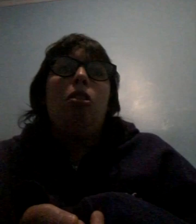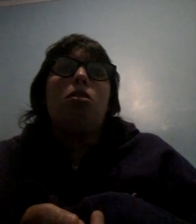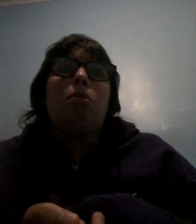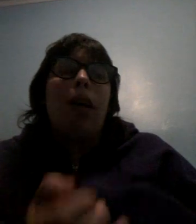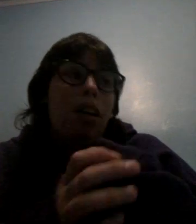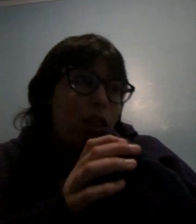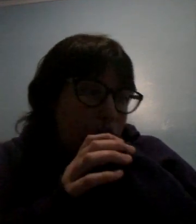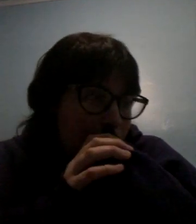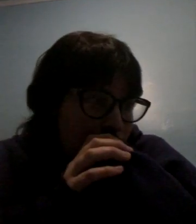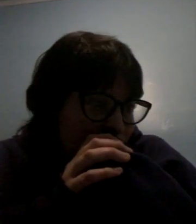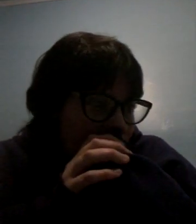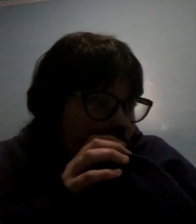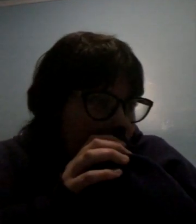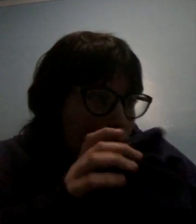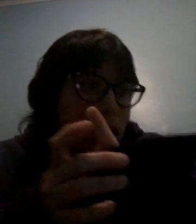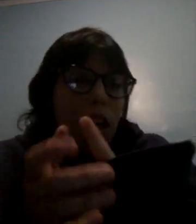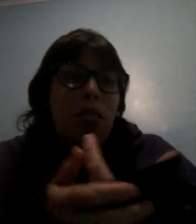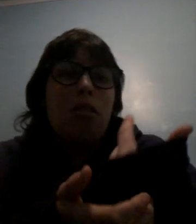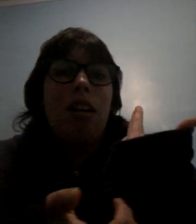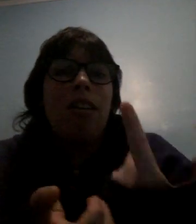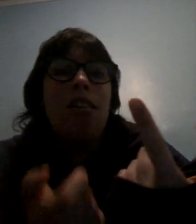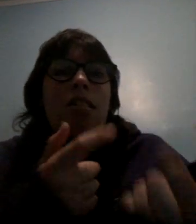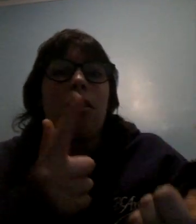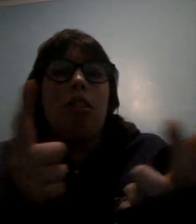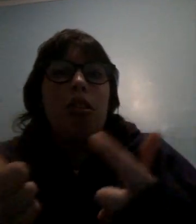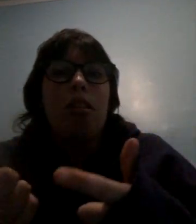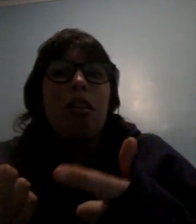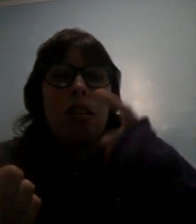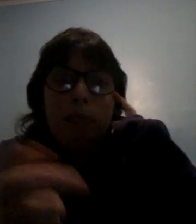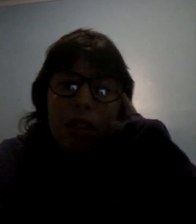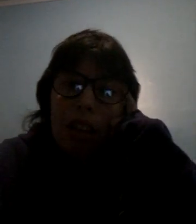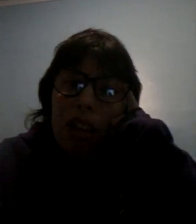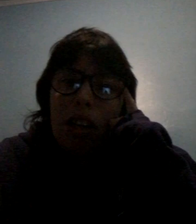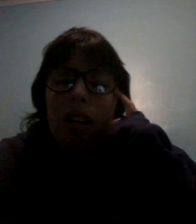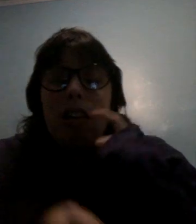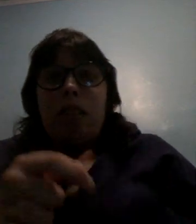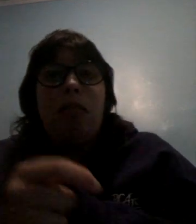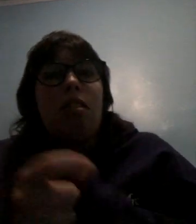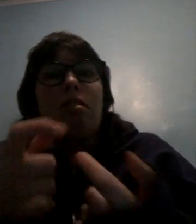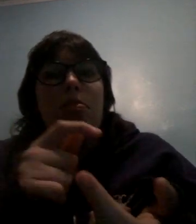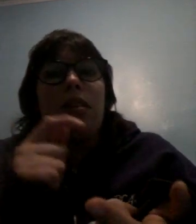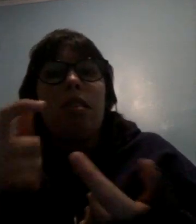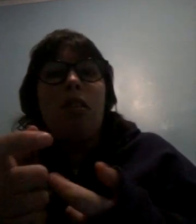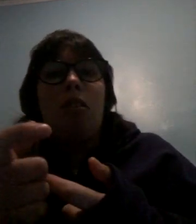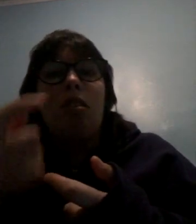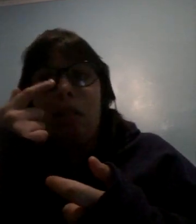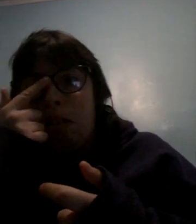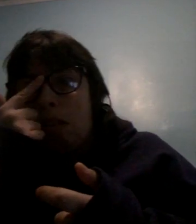hurts and bad and they do say like it's it takes a year for the spring to heal because